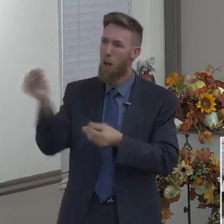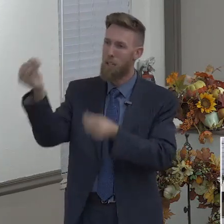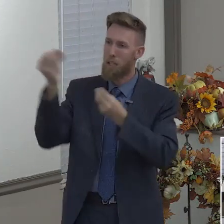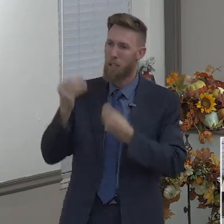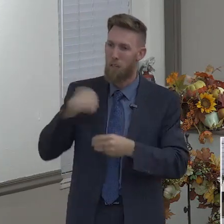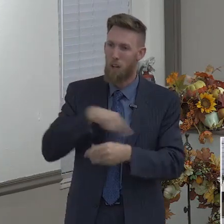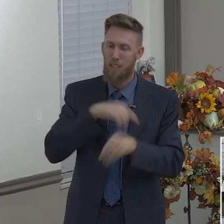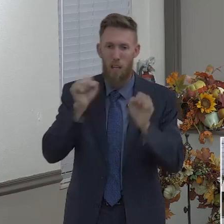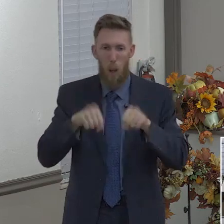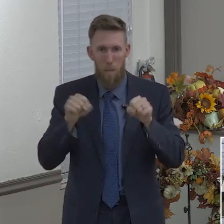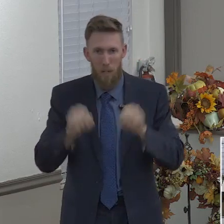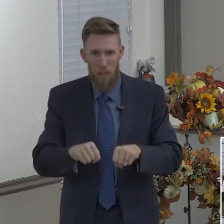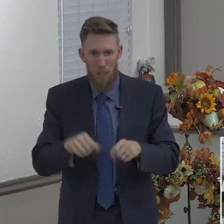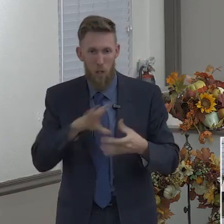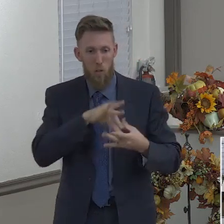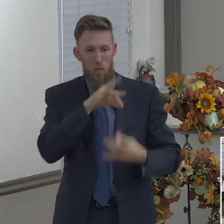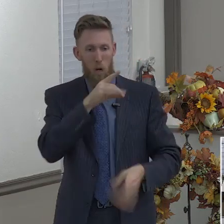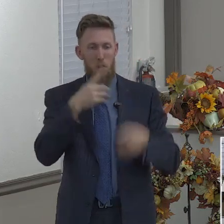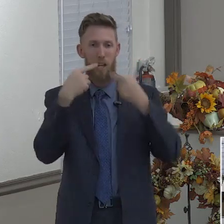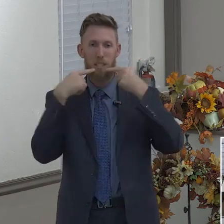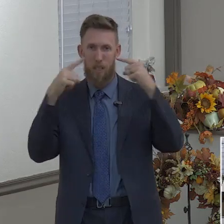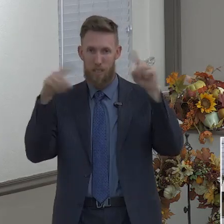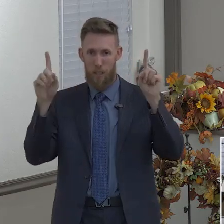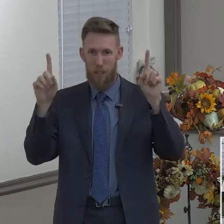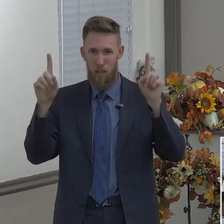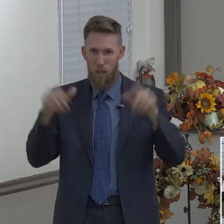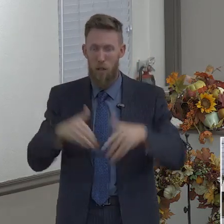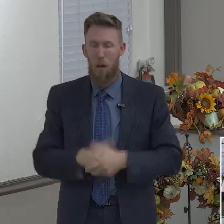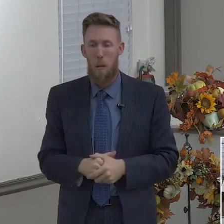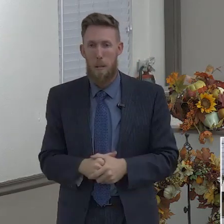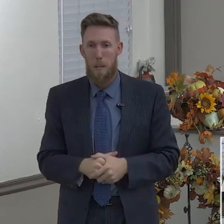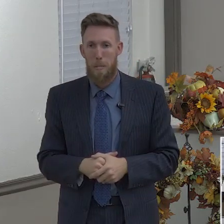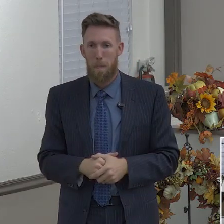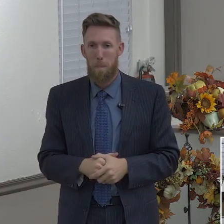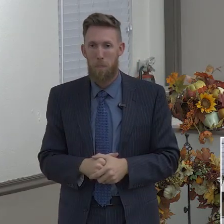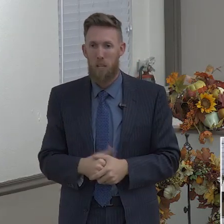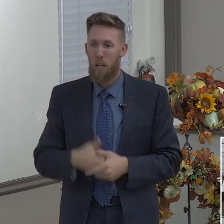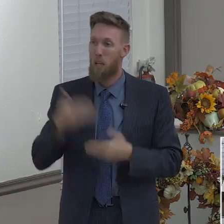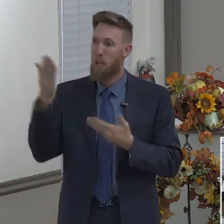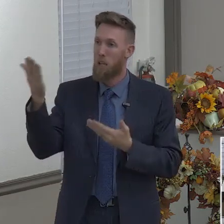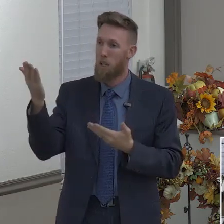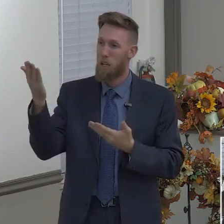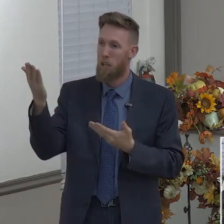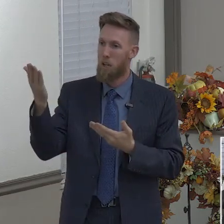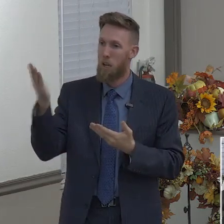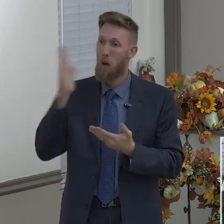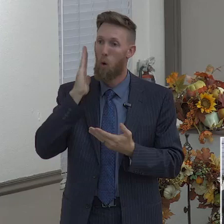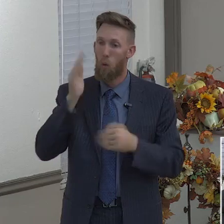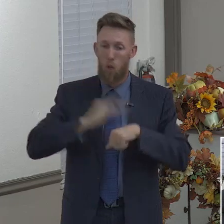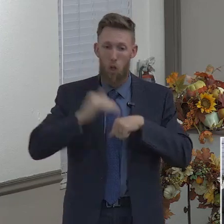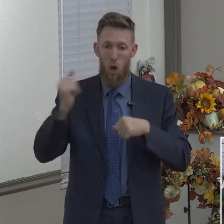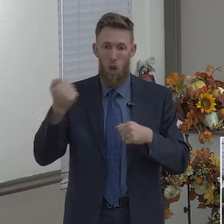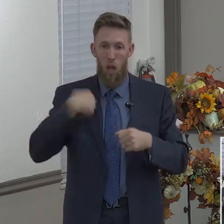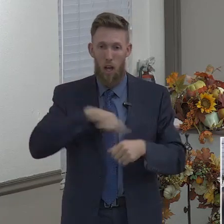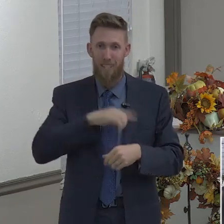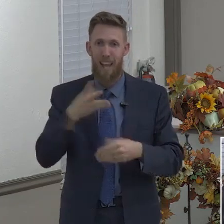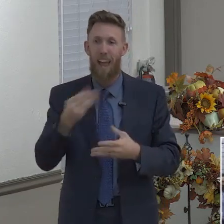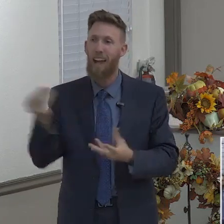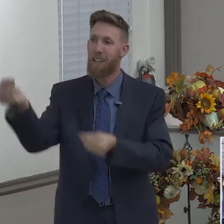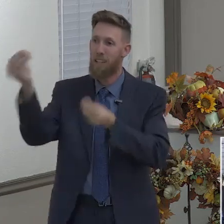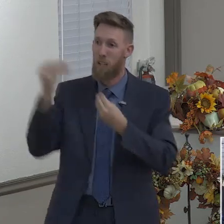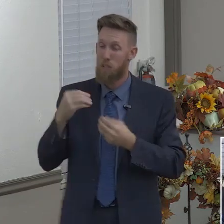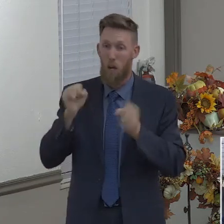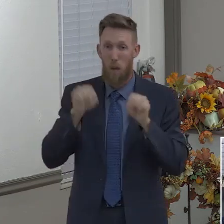God does not call us to something that we cannot do. Now, we have to do that thing